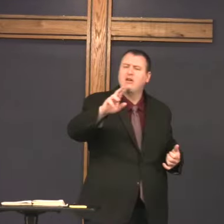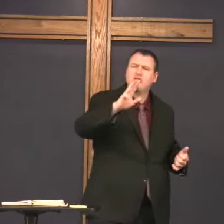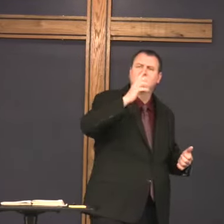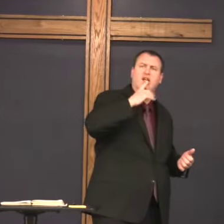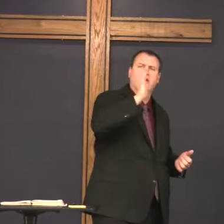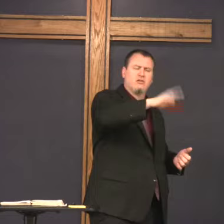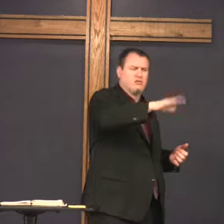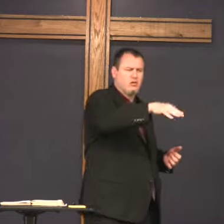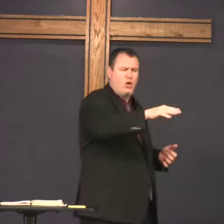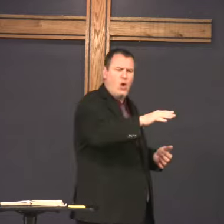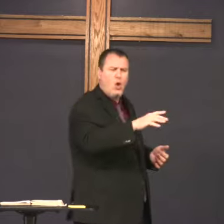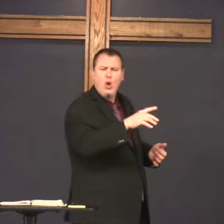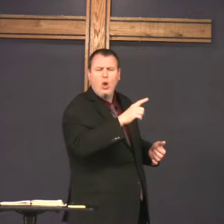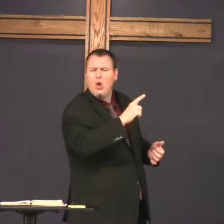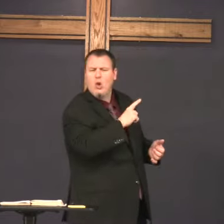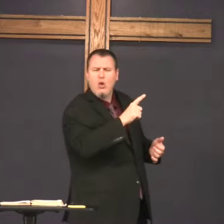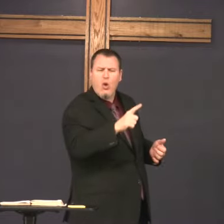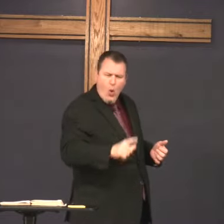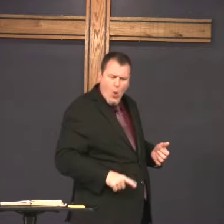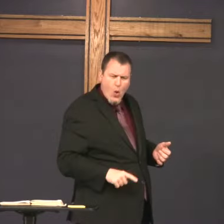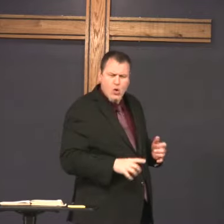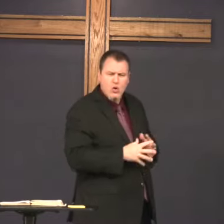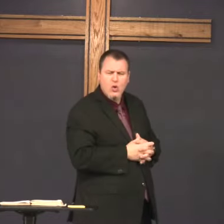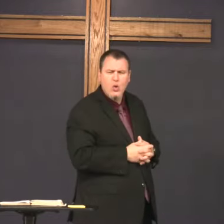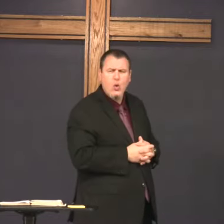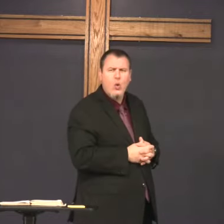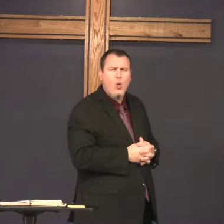And Peter says, Lord,